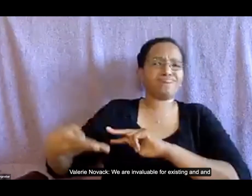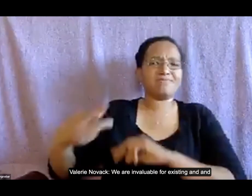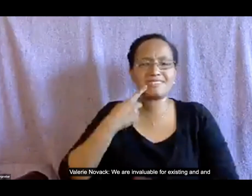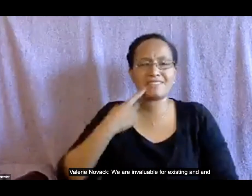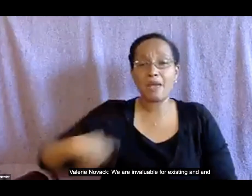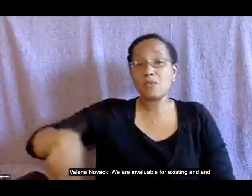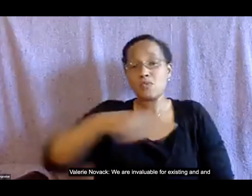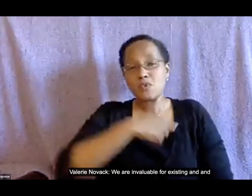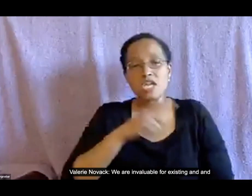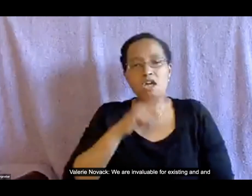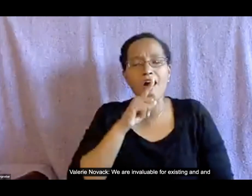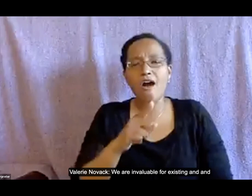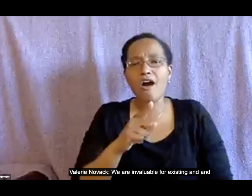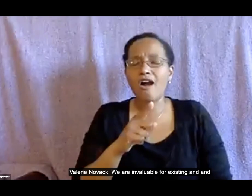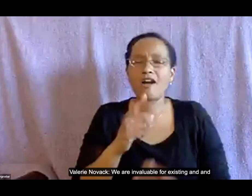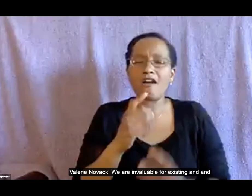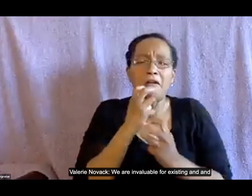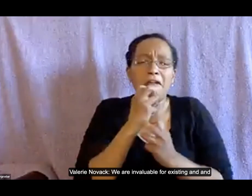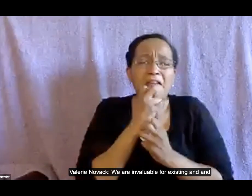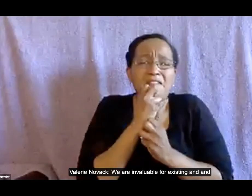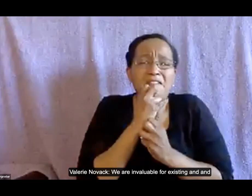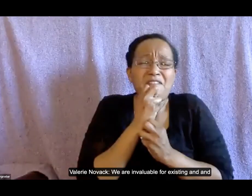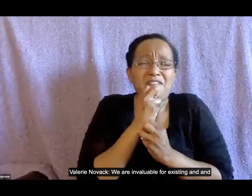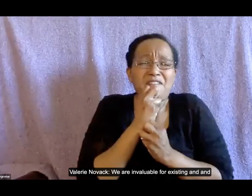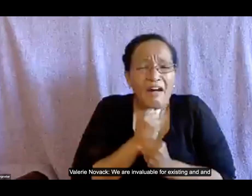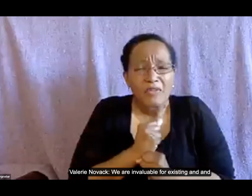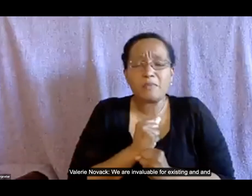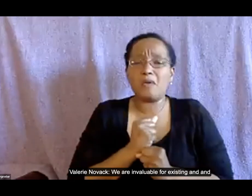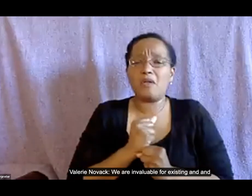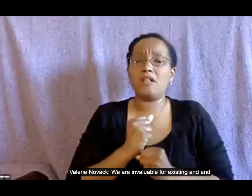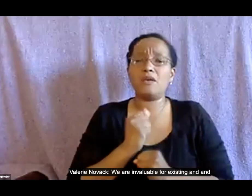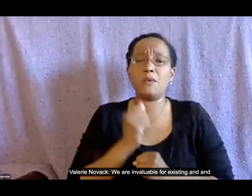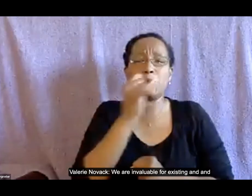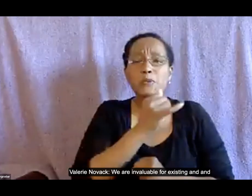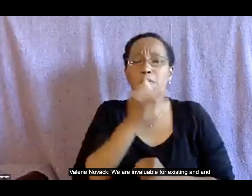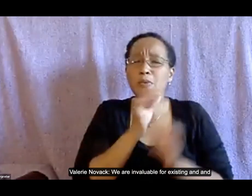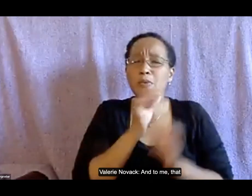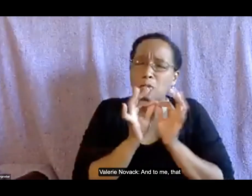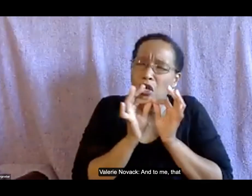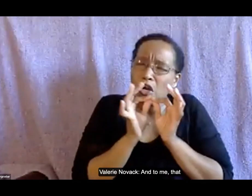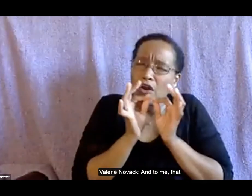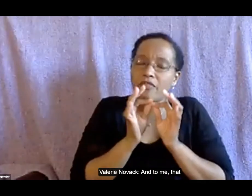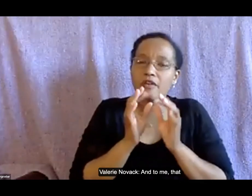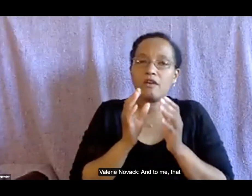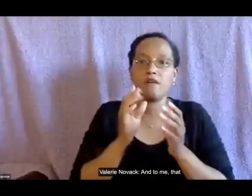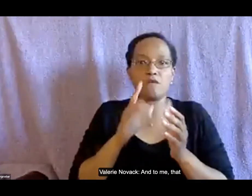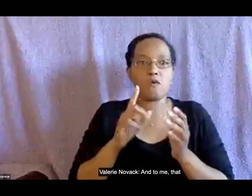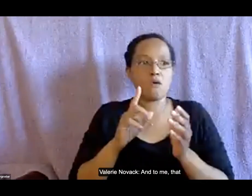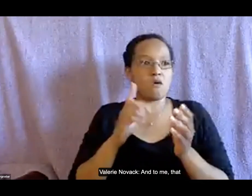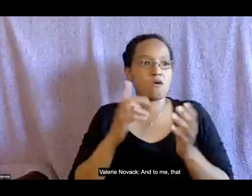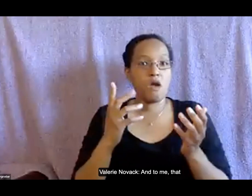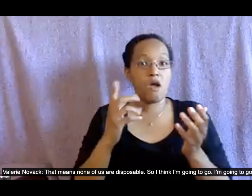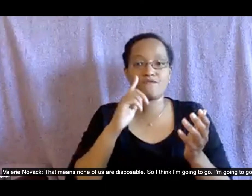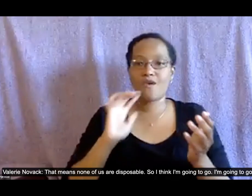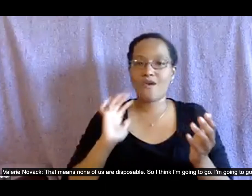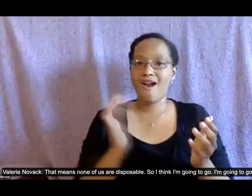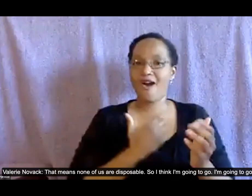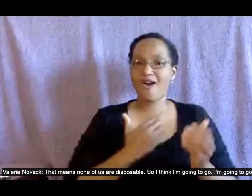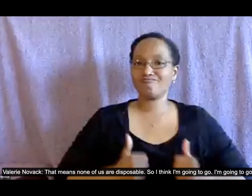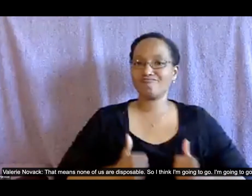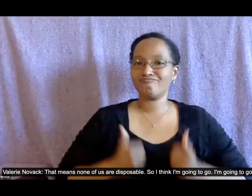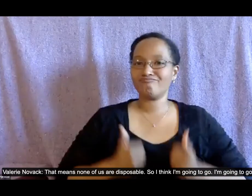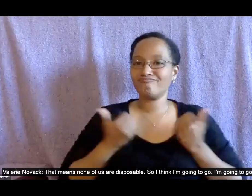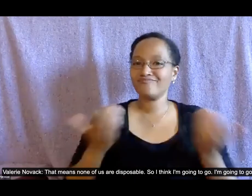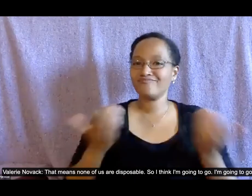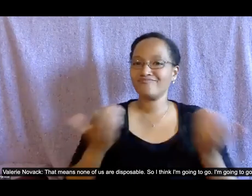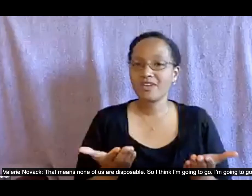uh for existing um and and and to me that that means none of